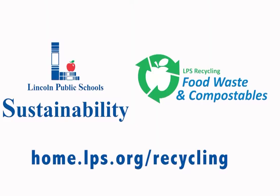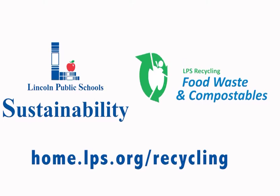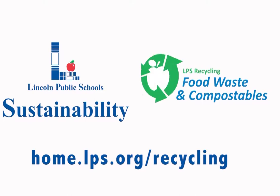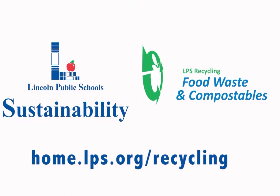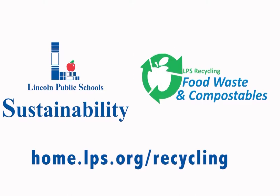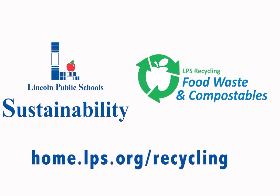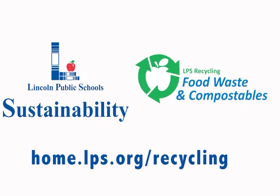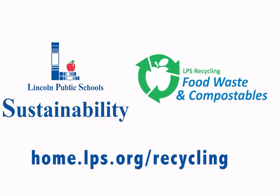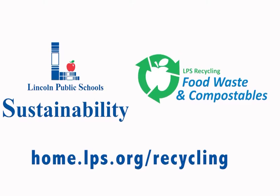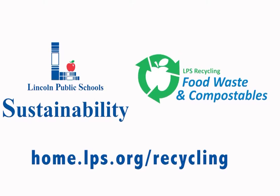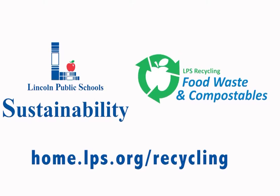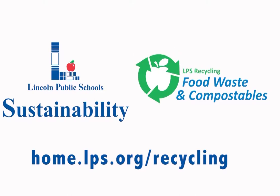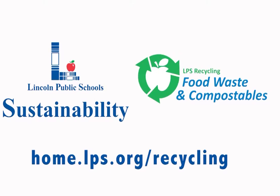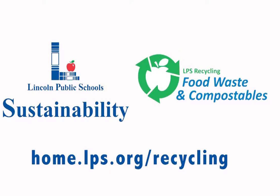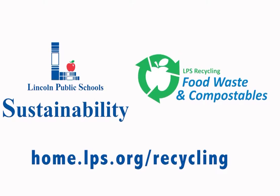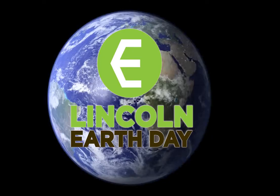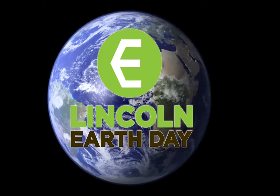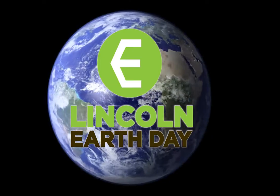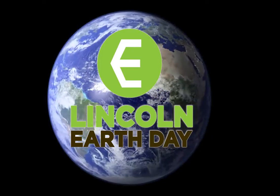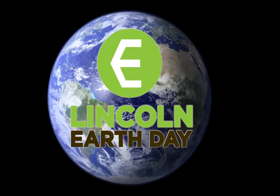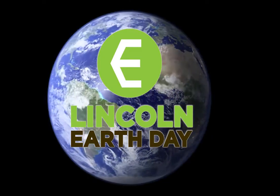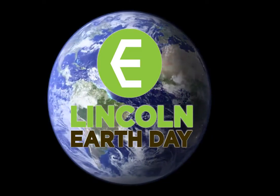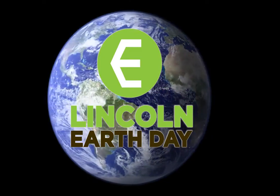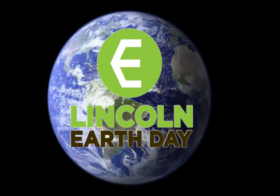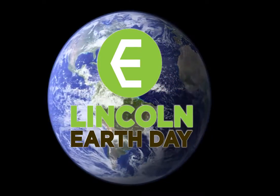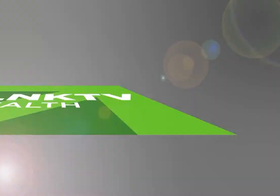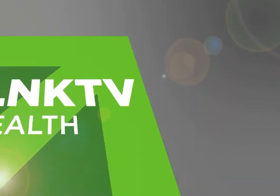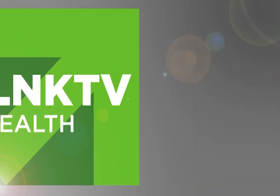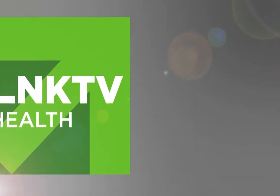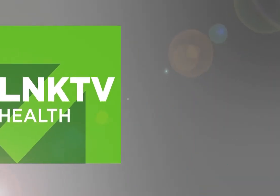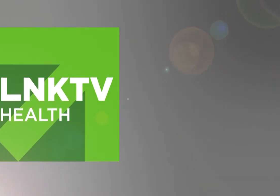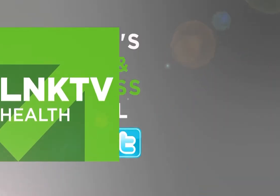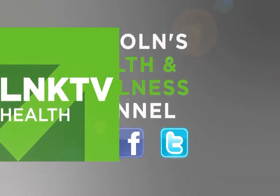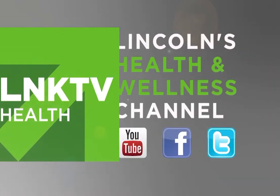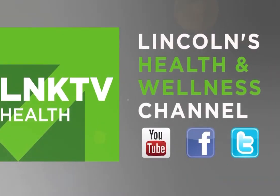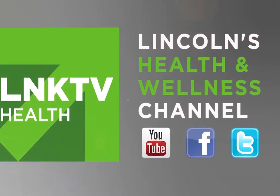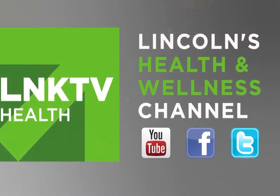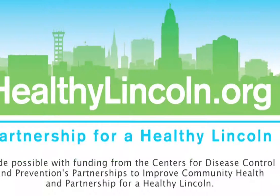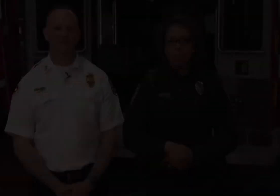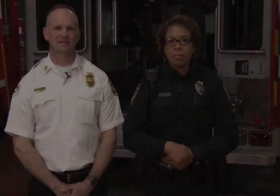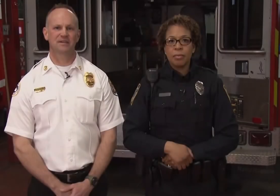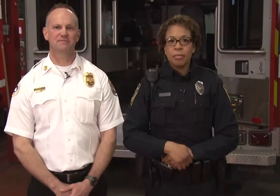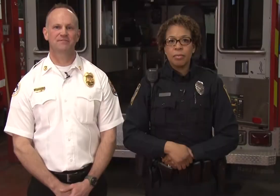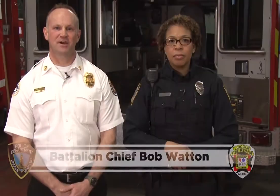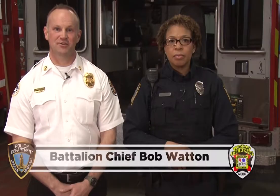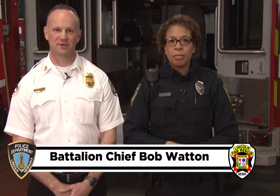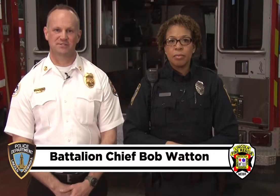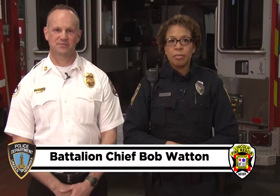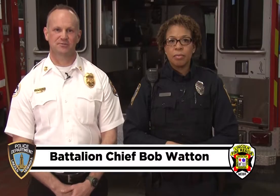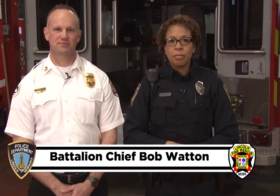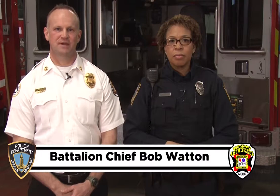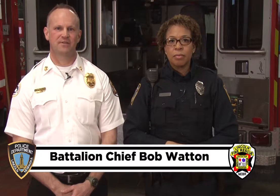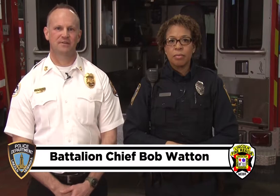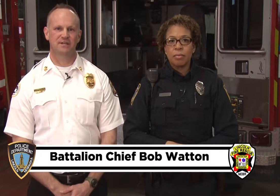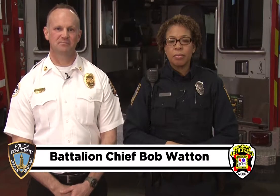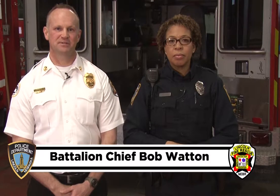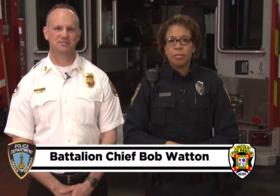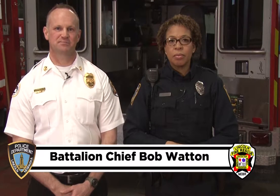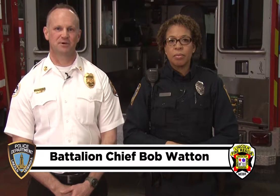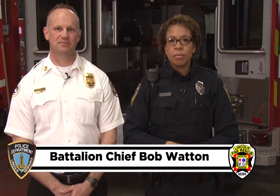composting can make a big difference. A healthier Earth is a healthier you. Lincoln Fire and Rescue and the Lincoln Police Department